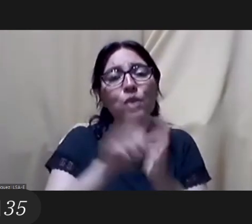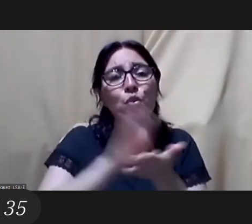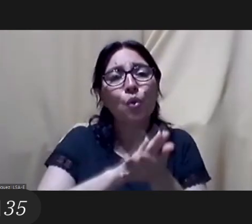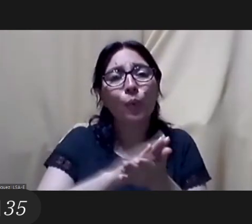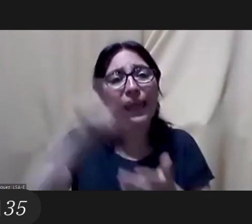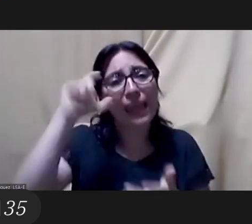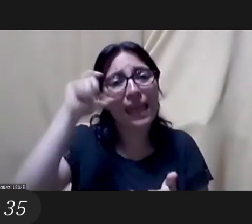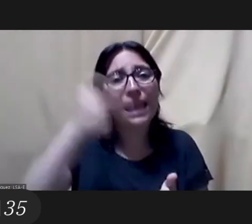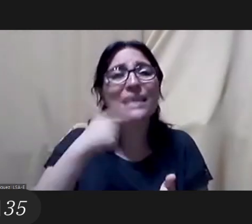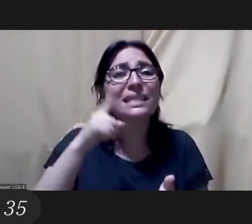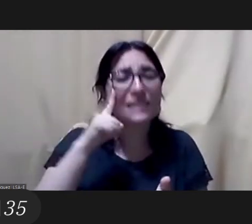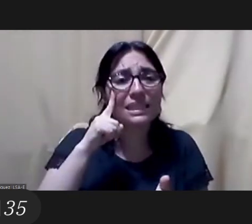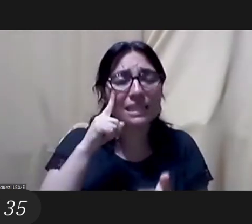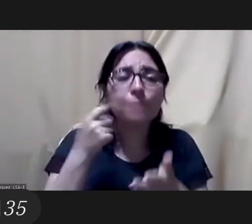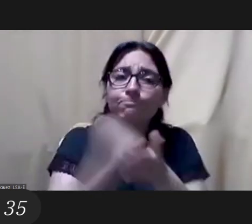comprehensive sex education